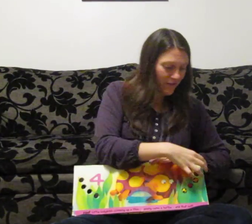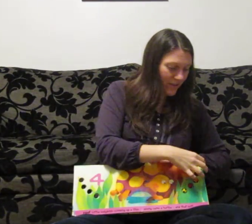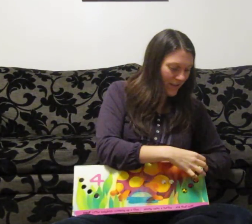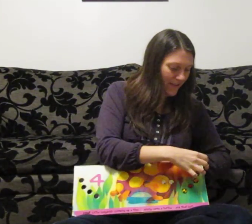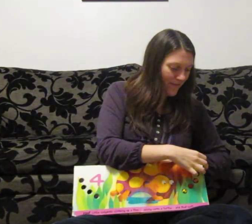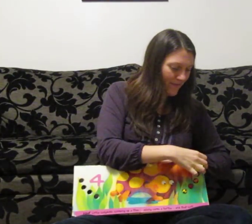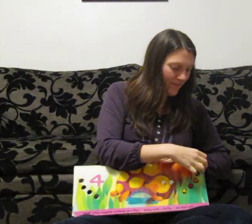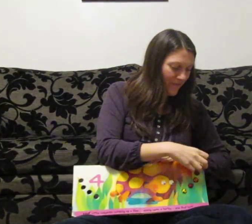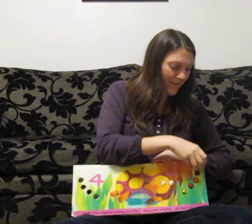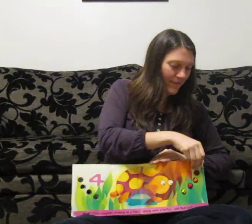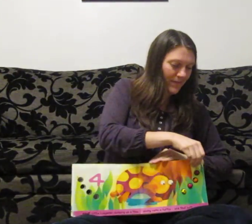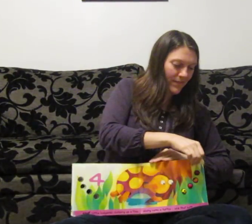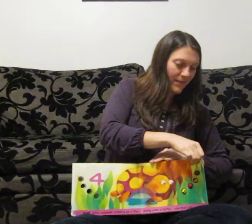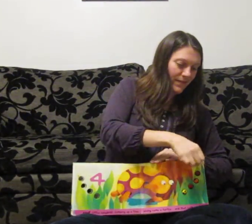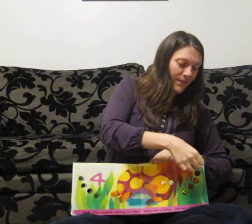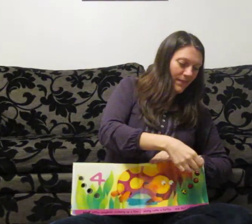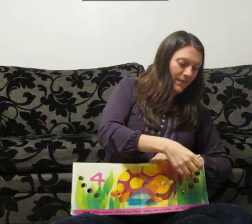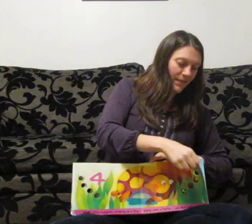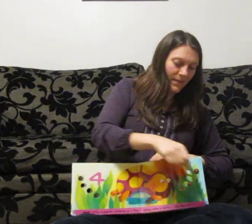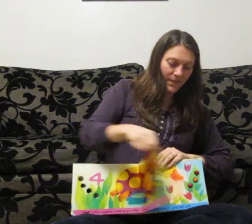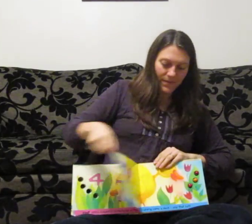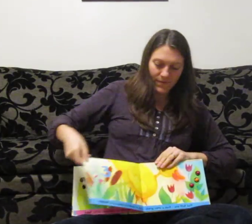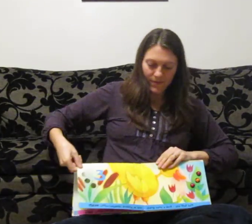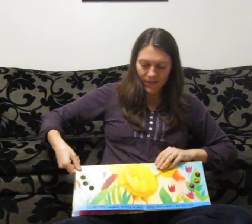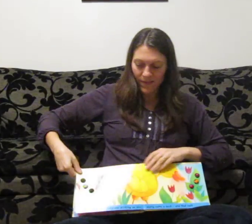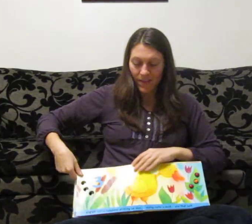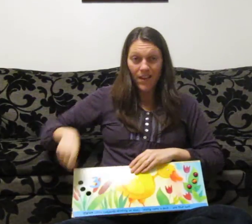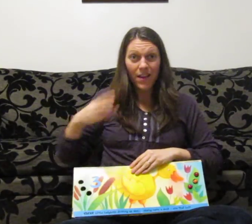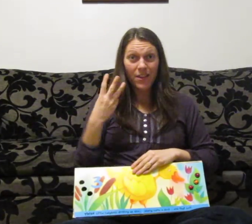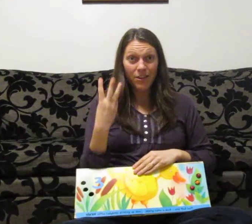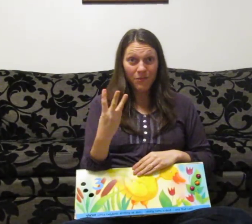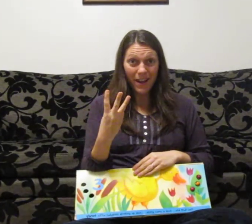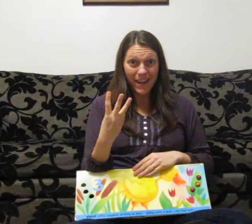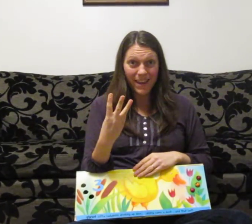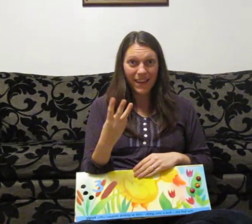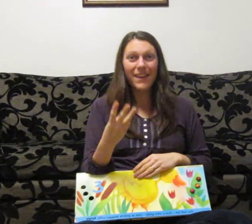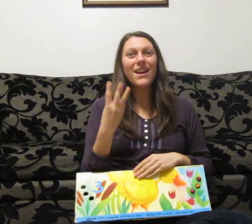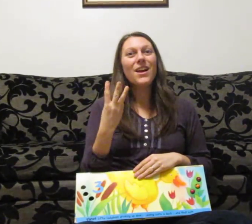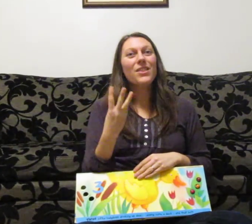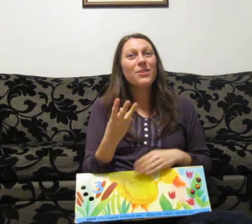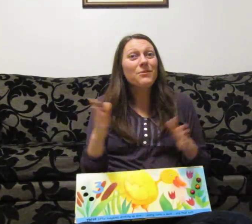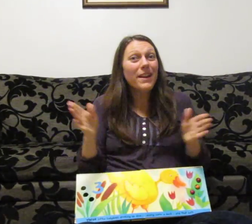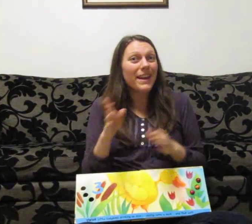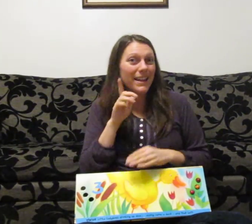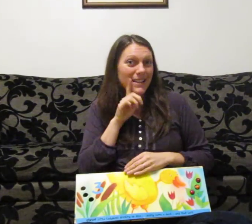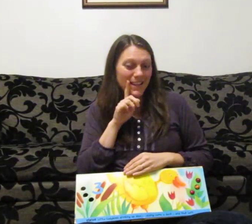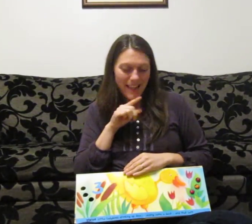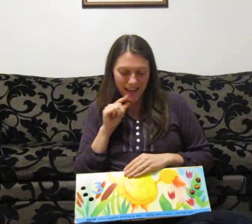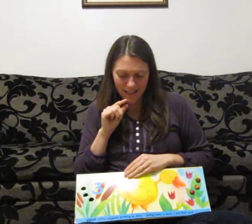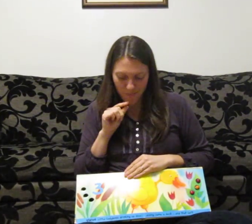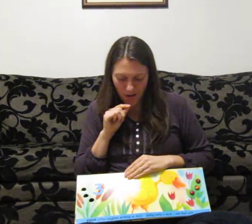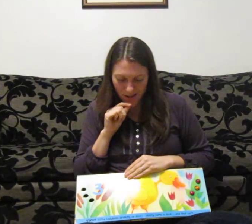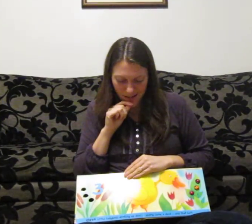three. Three little ladybirds